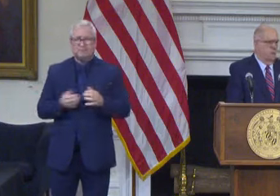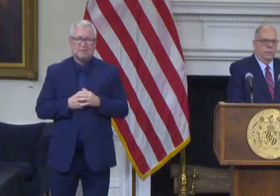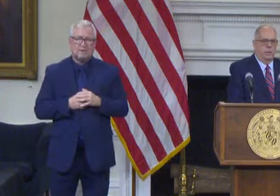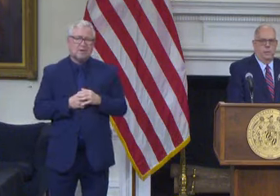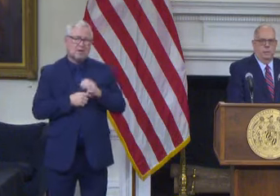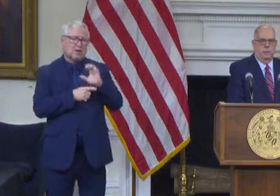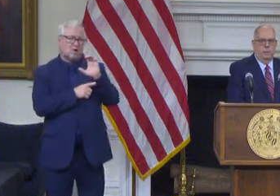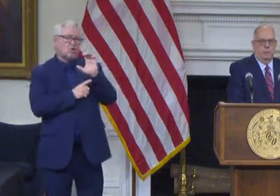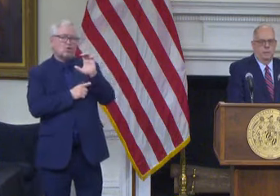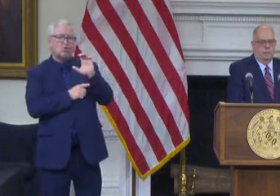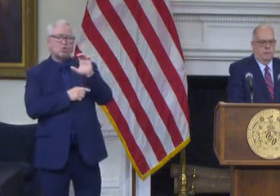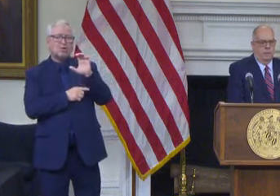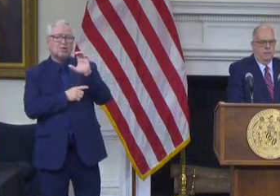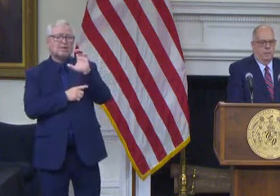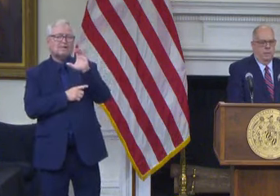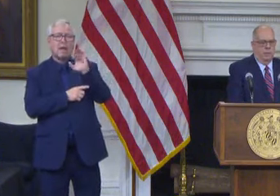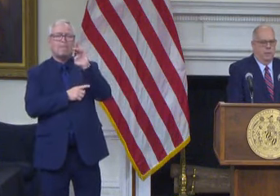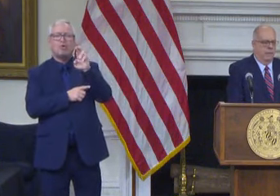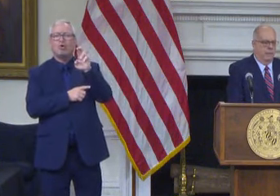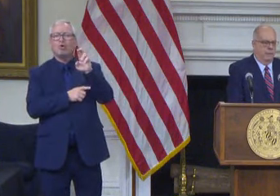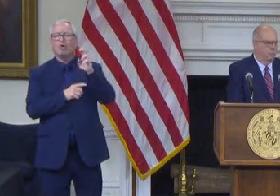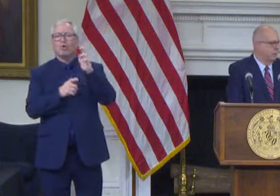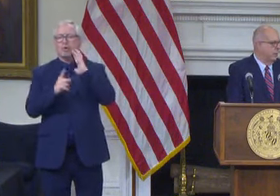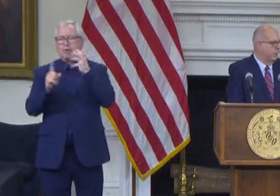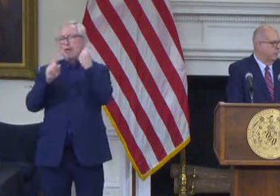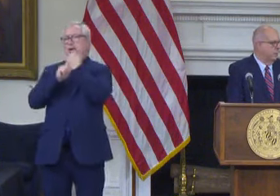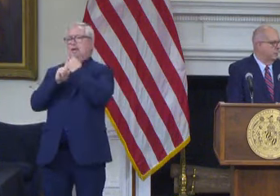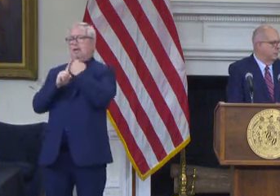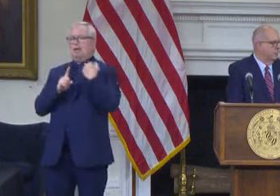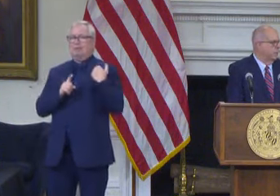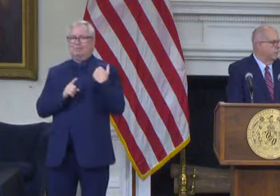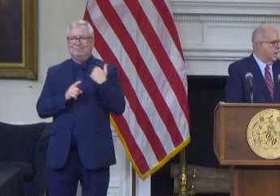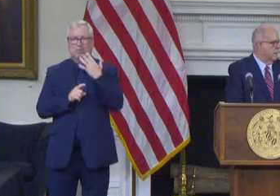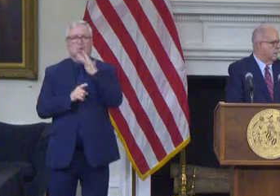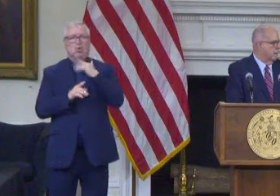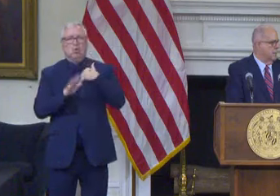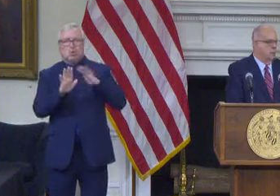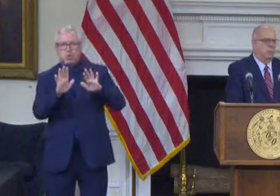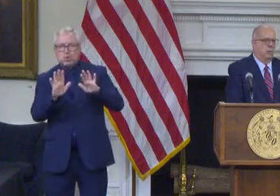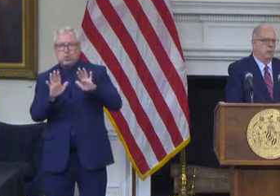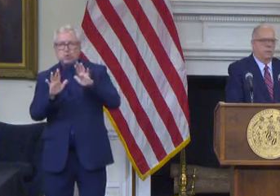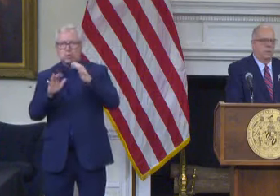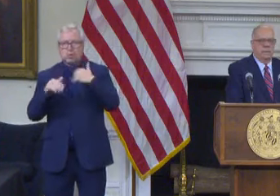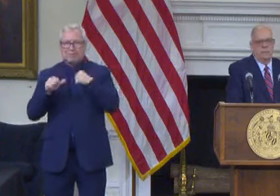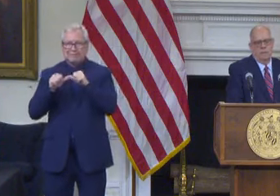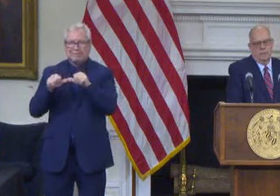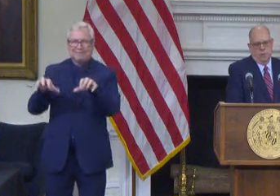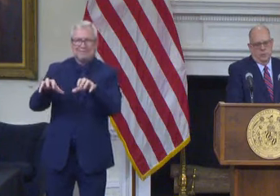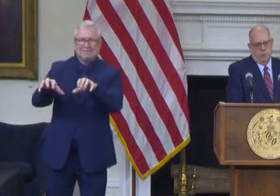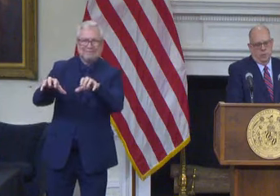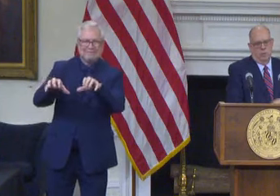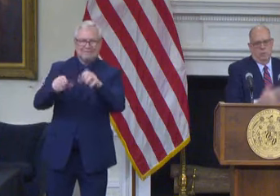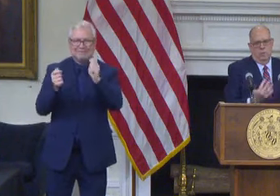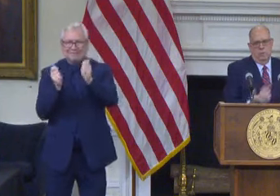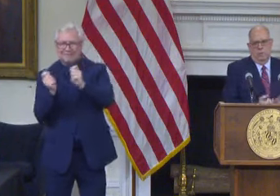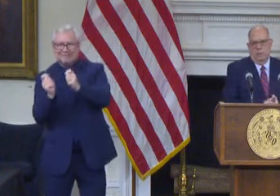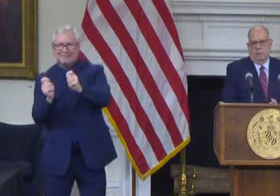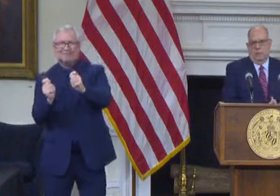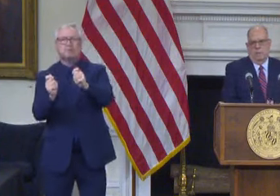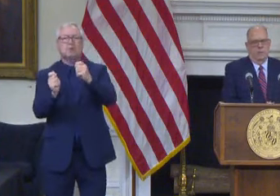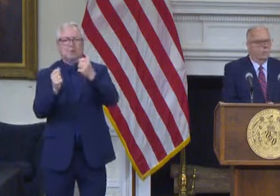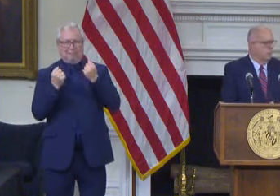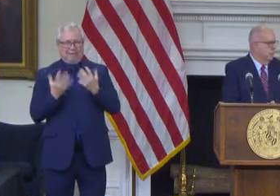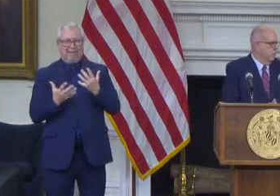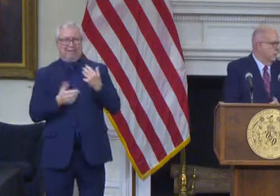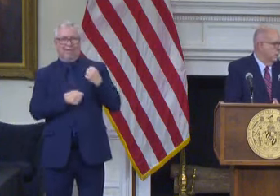that we were hit we were luckily we have been taking some pretty serious actions over the past several years and over the